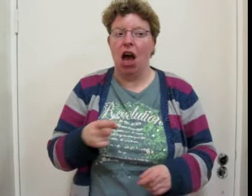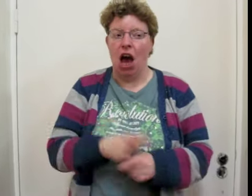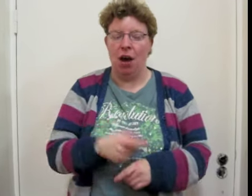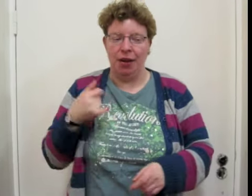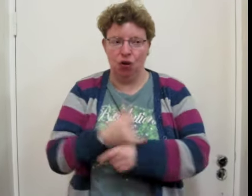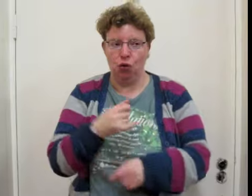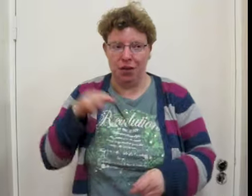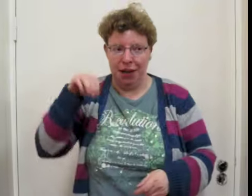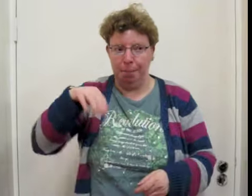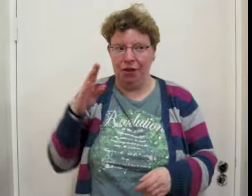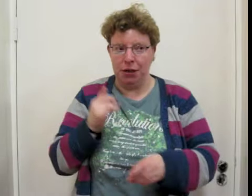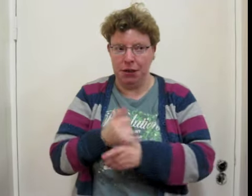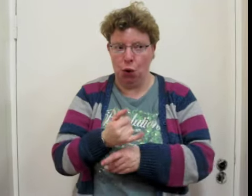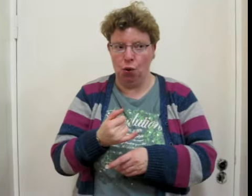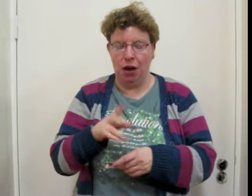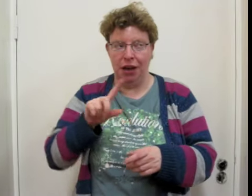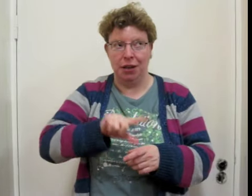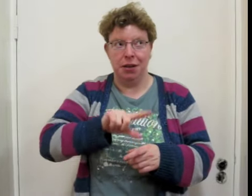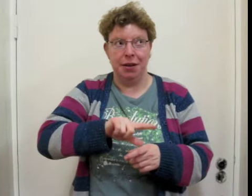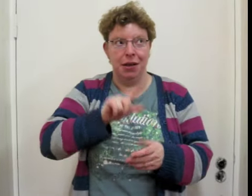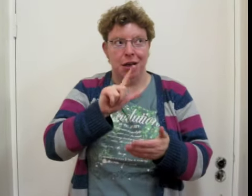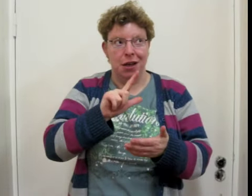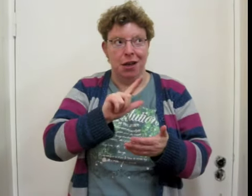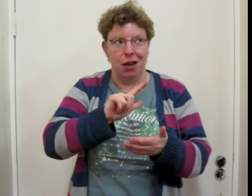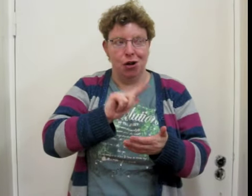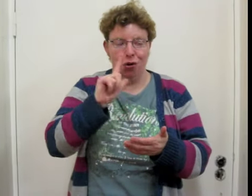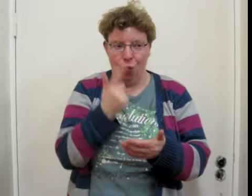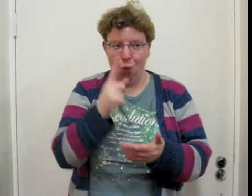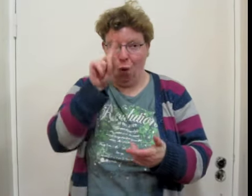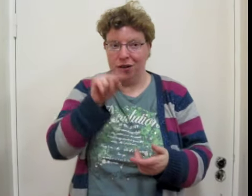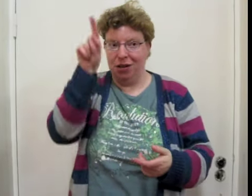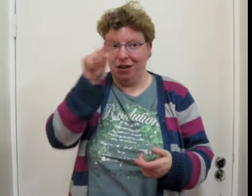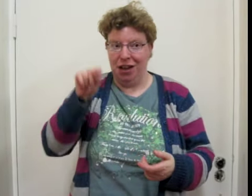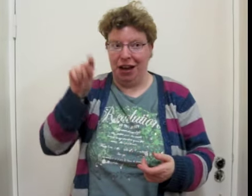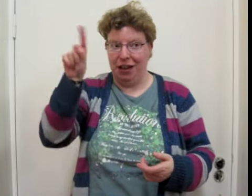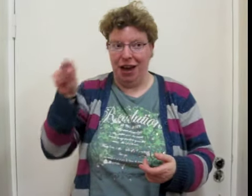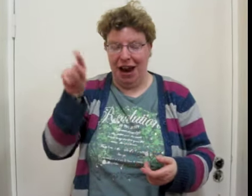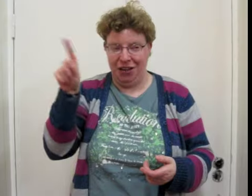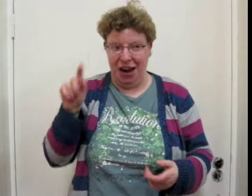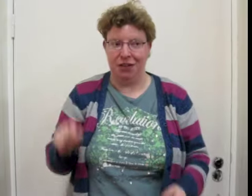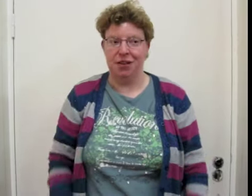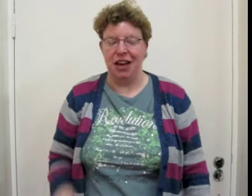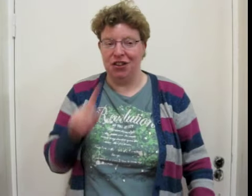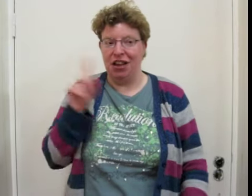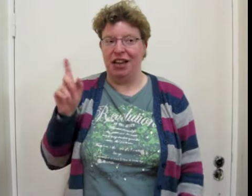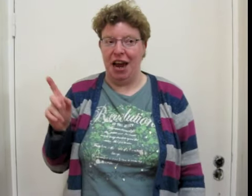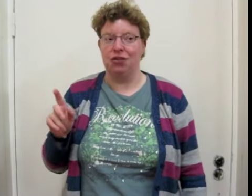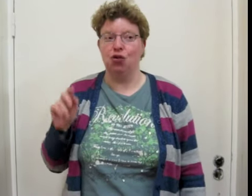I went to St Mary's School in 1988 to